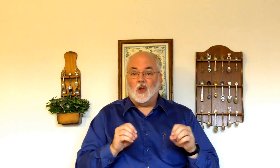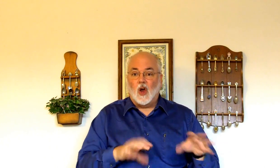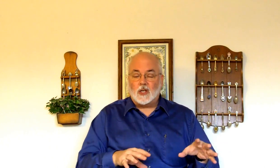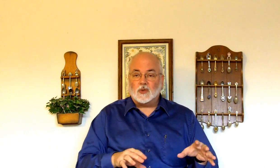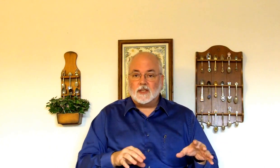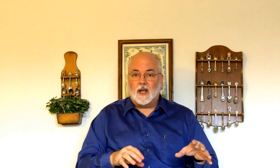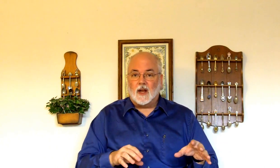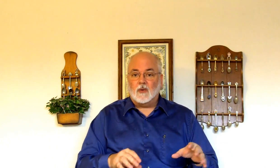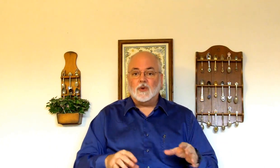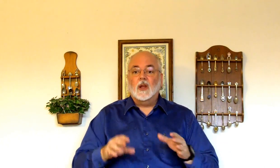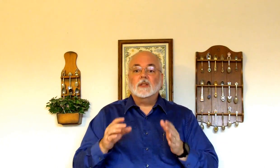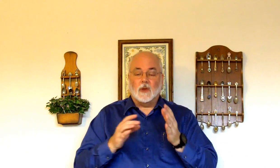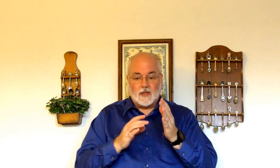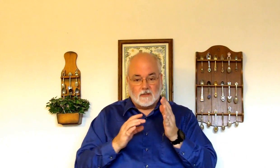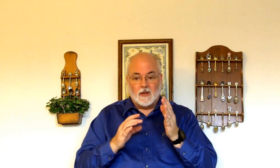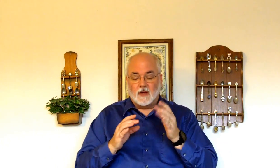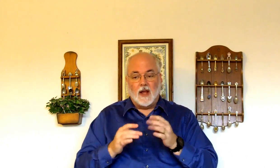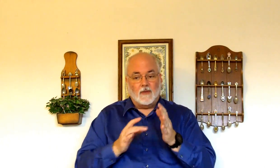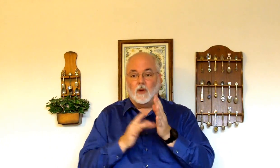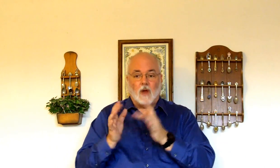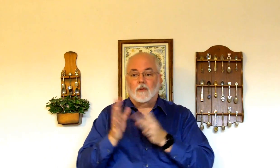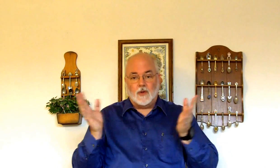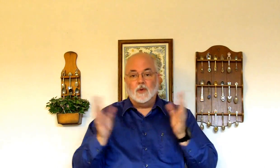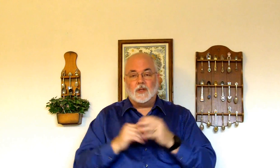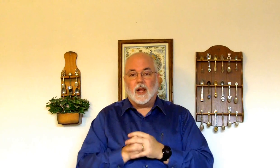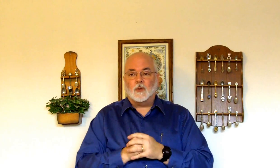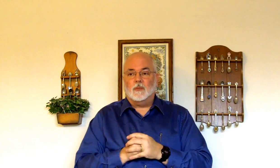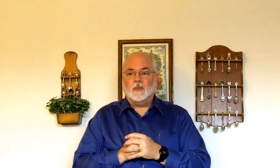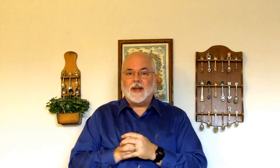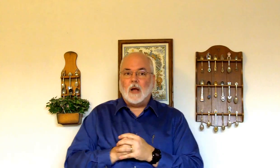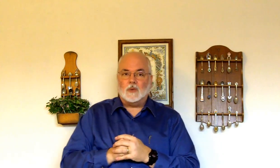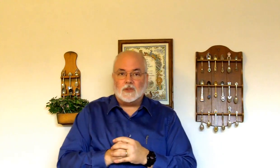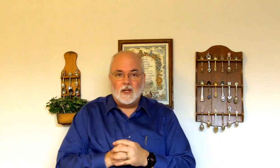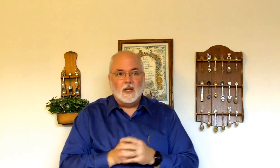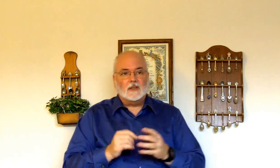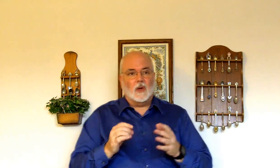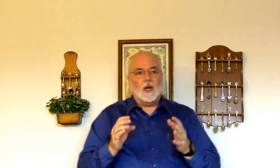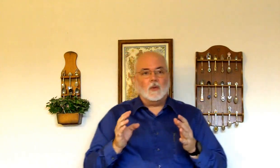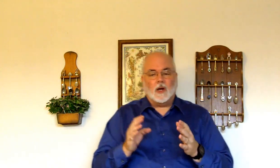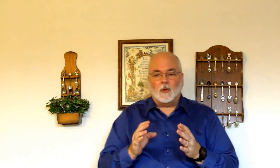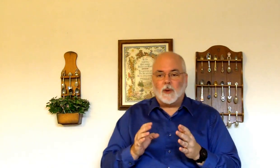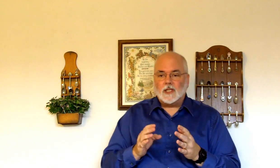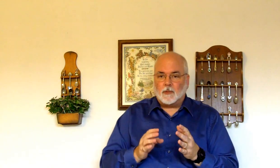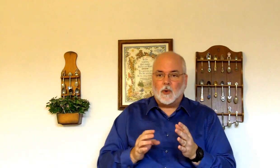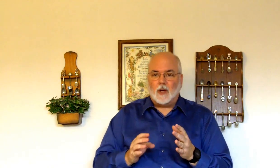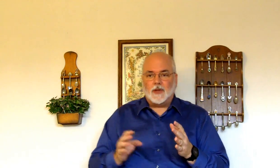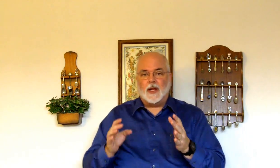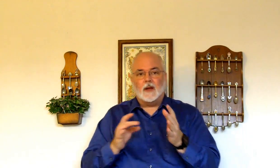lost in sign language. So, the deaf will often use the actual nouns. So, here we're going to replace the pronoun with a noun.